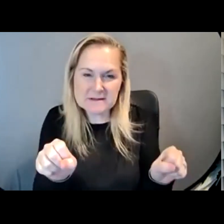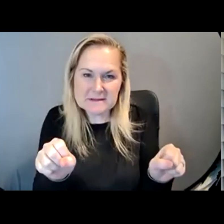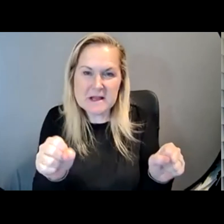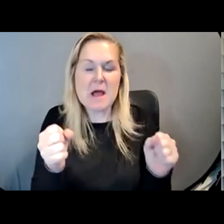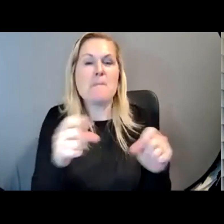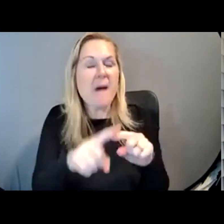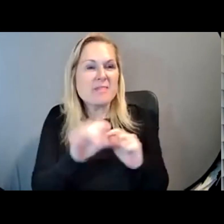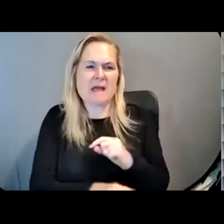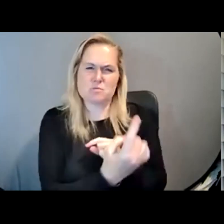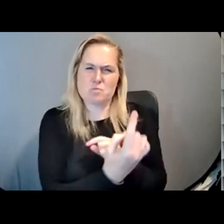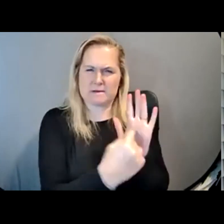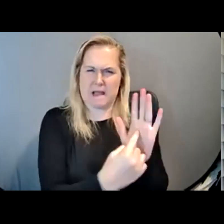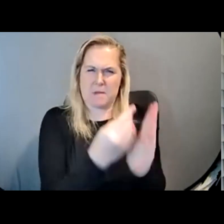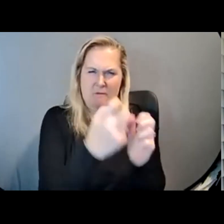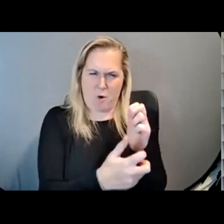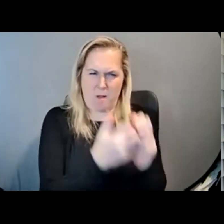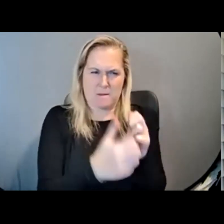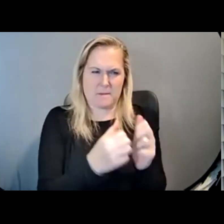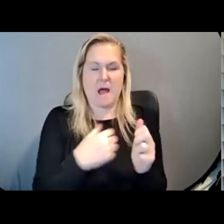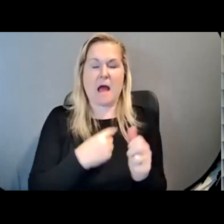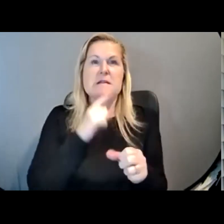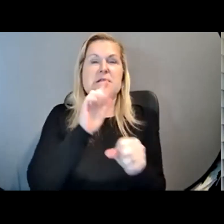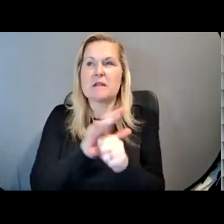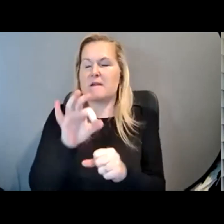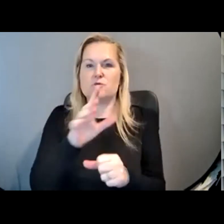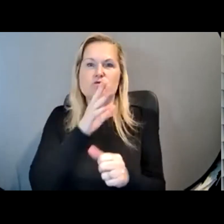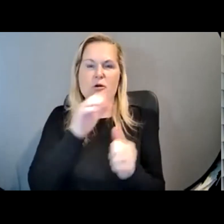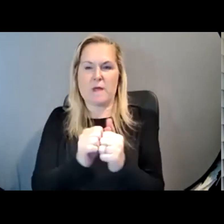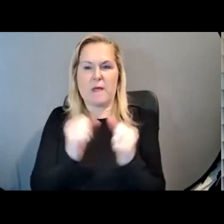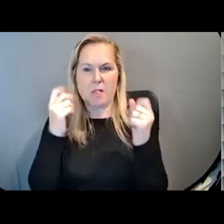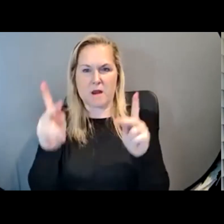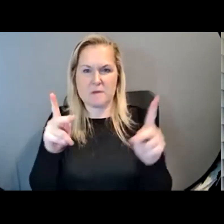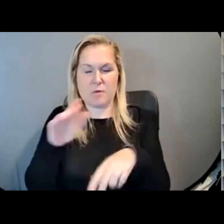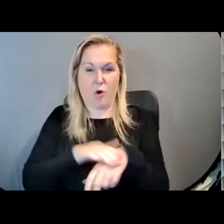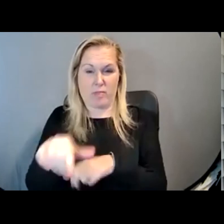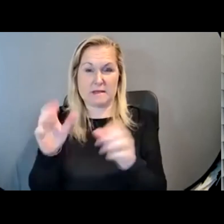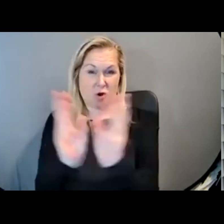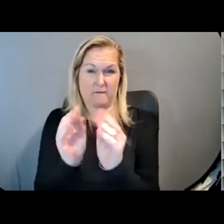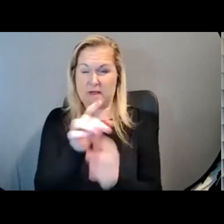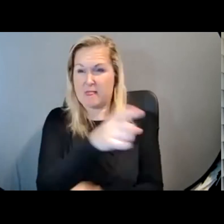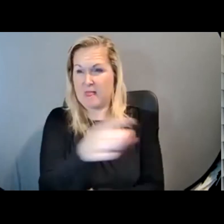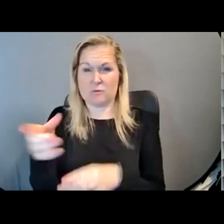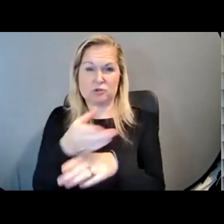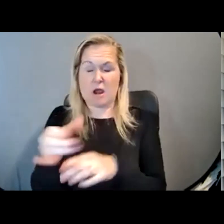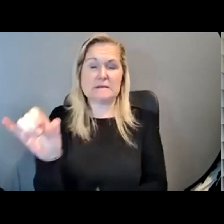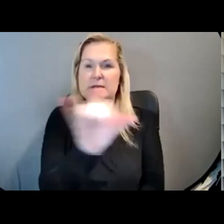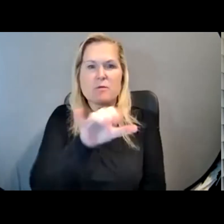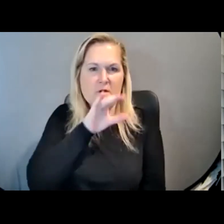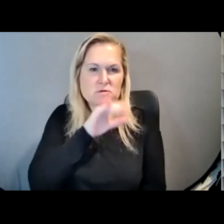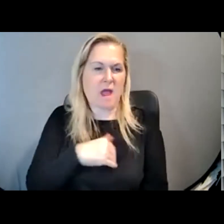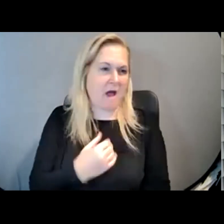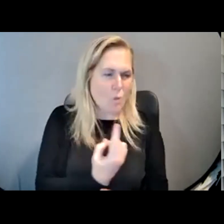problems out there. guarantee if you talk to a lot of attendees on this conference, they would share similar frustrations.